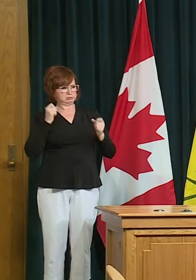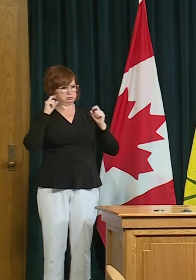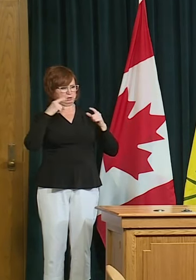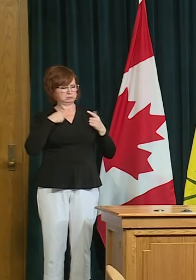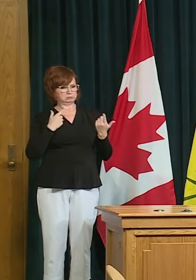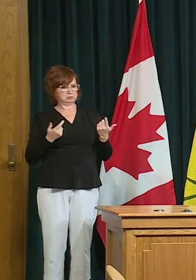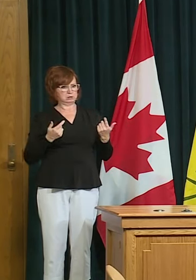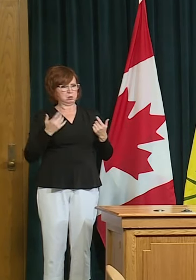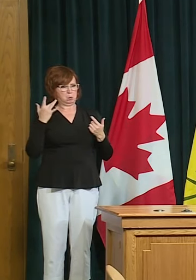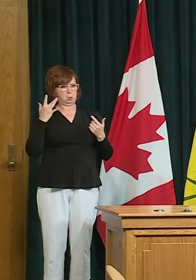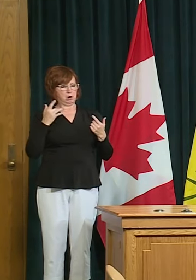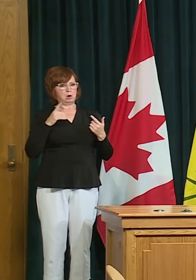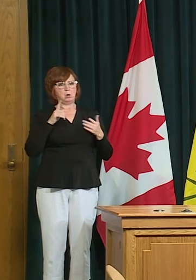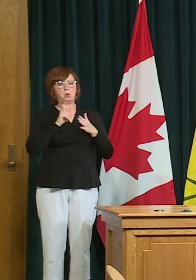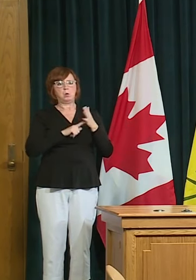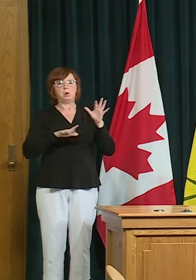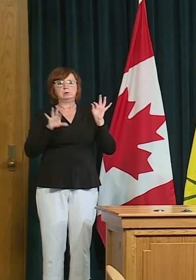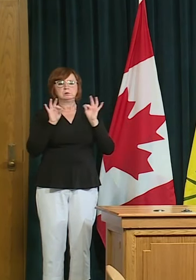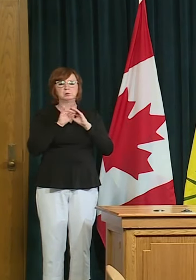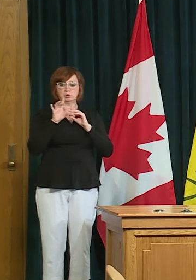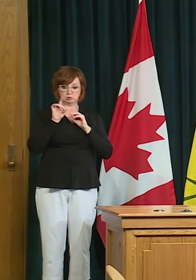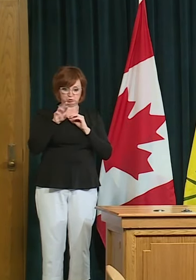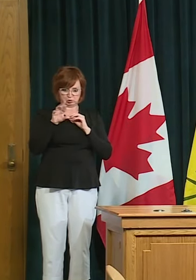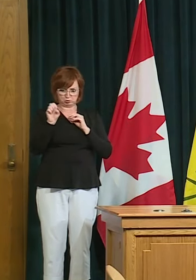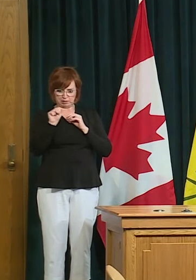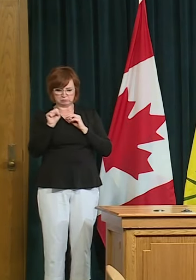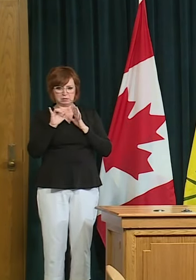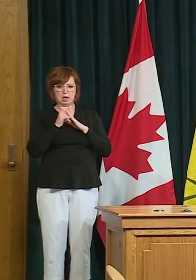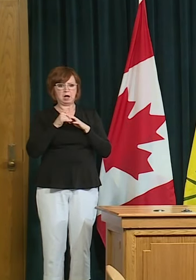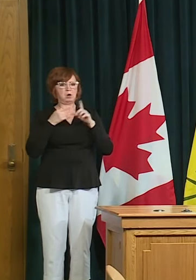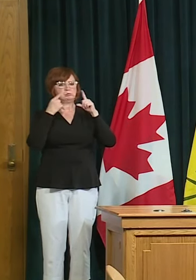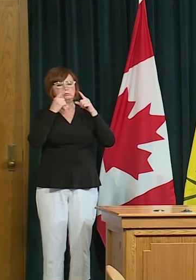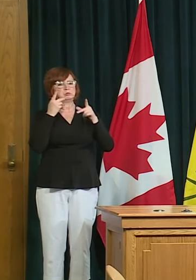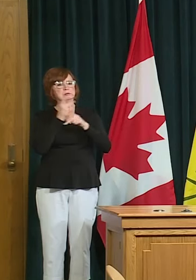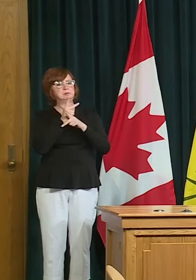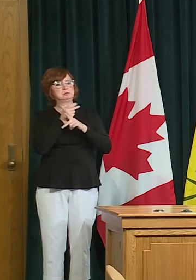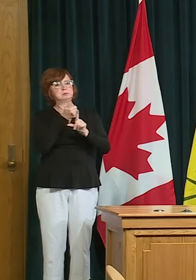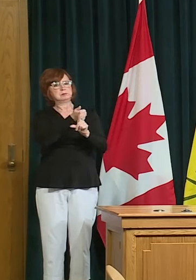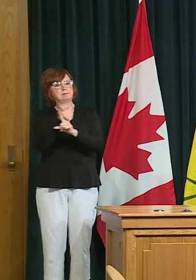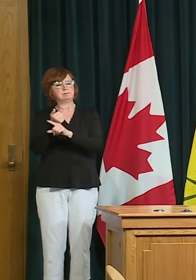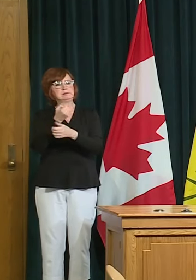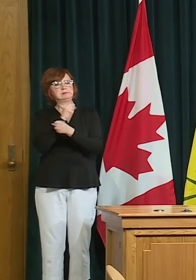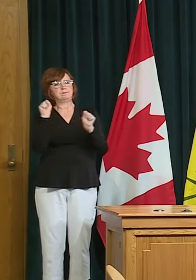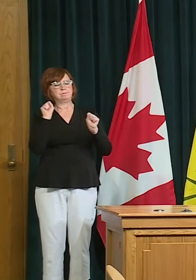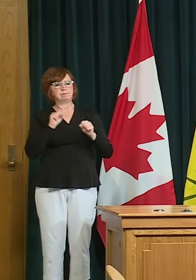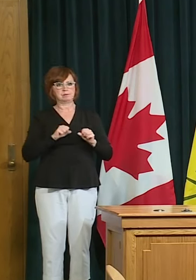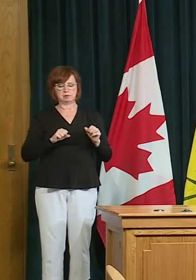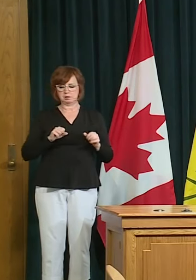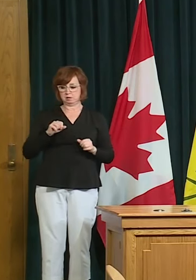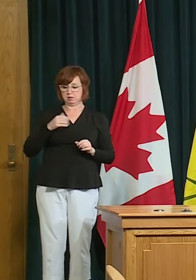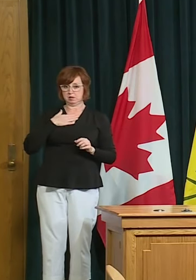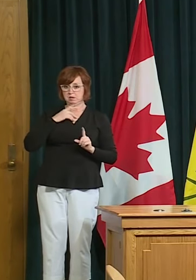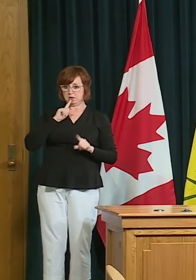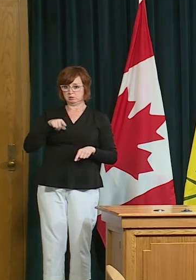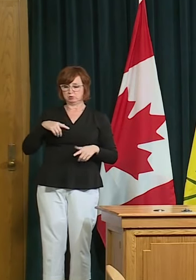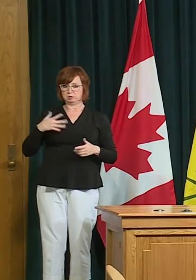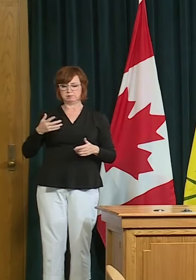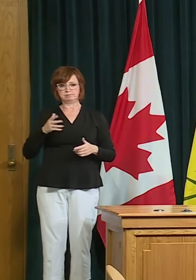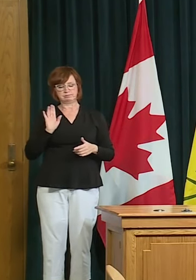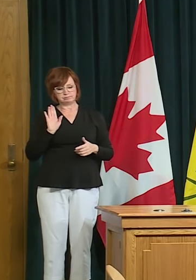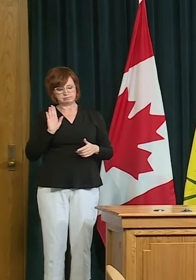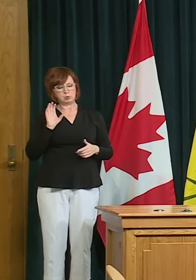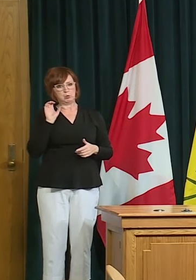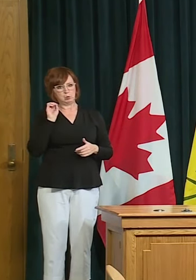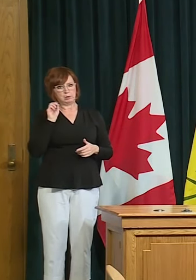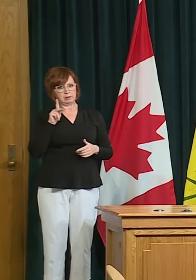go through some of the things that people should be doing again dr shahab to stay safe yeah so and again i'm not trying to uh say